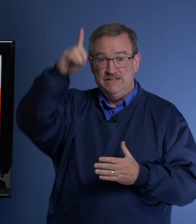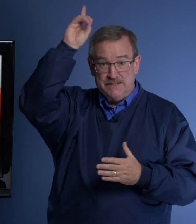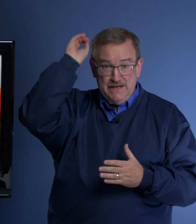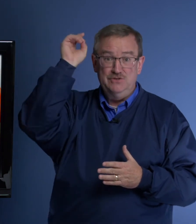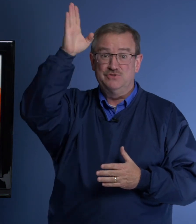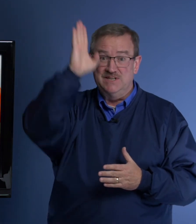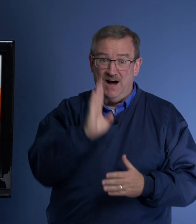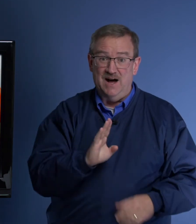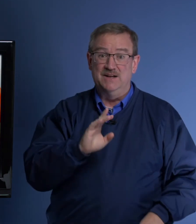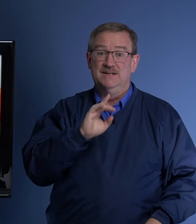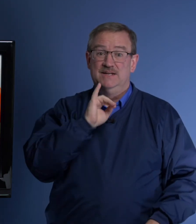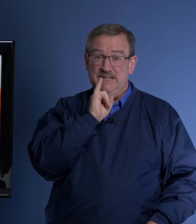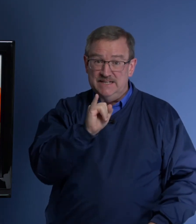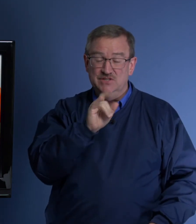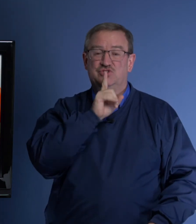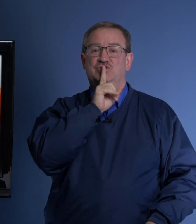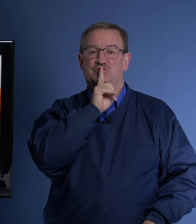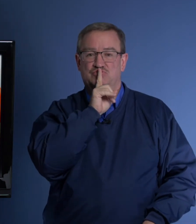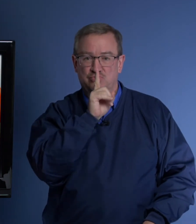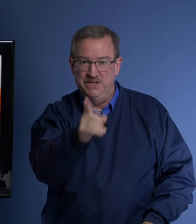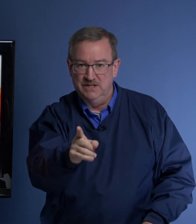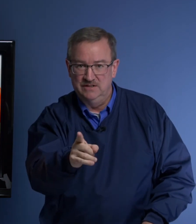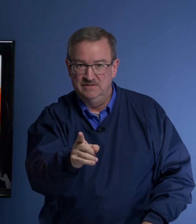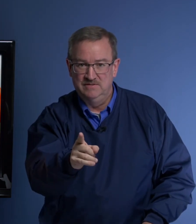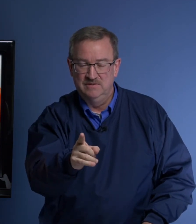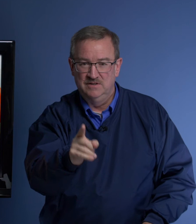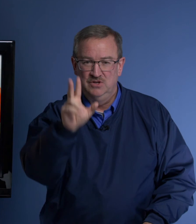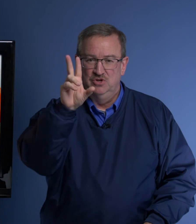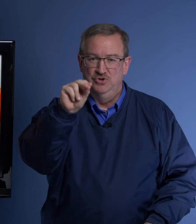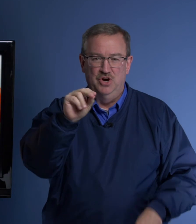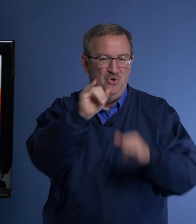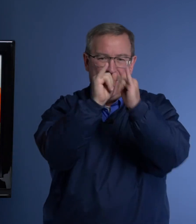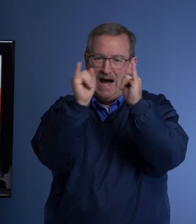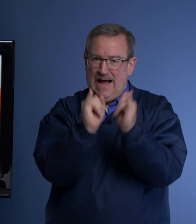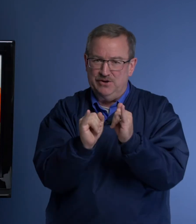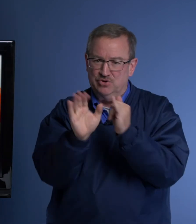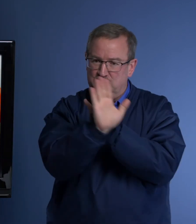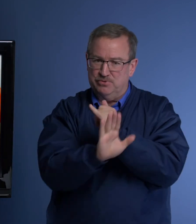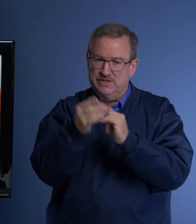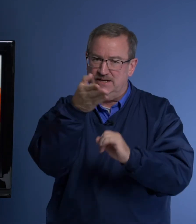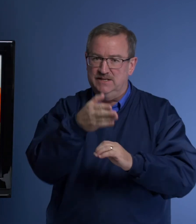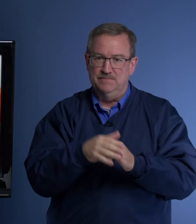Daniel's God is real. No idol could protect him.